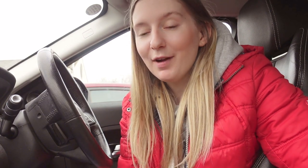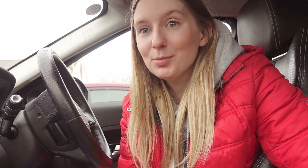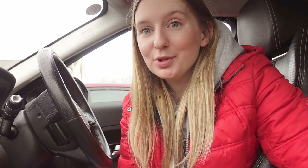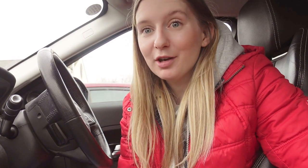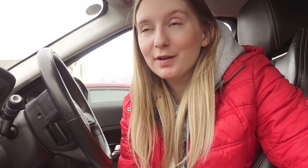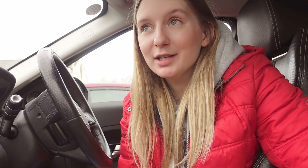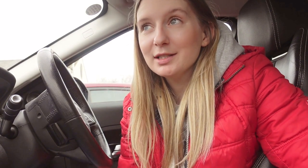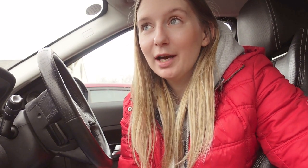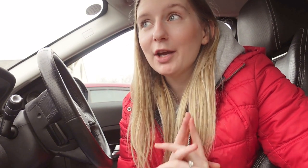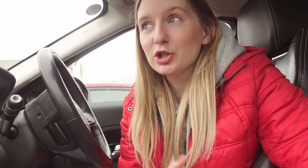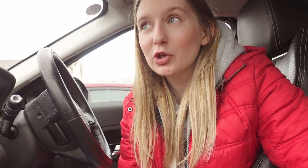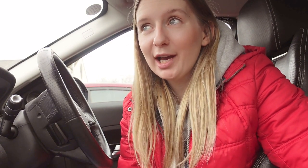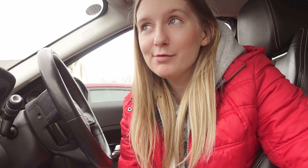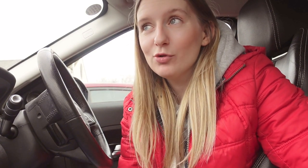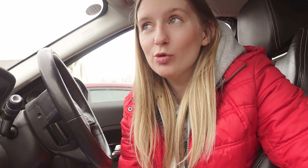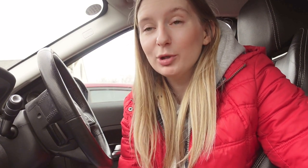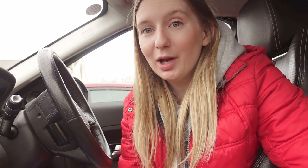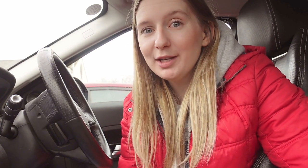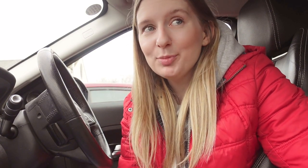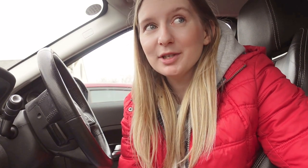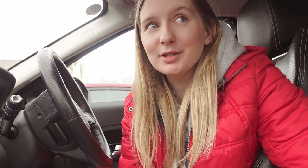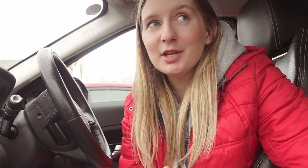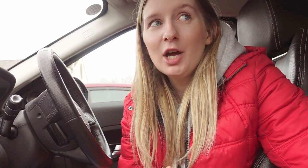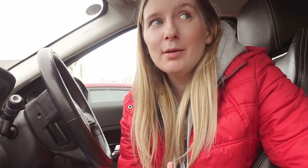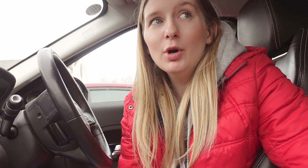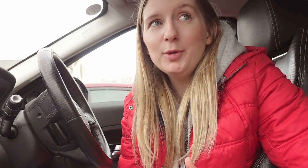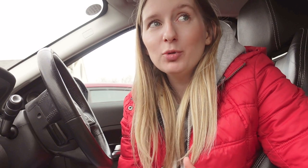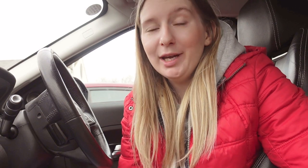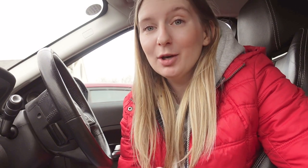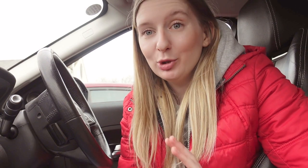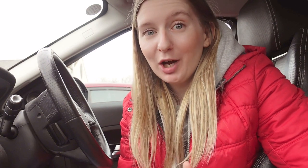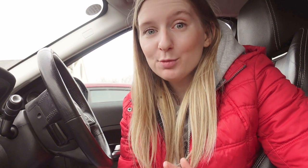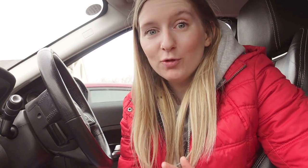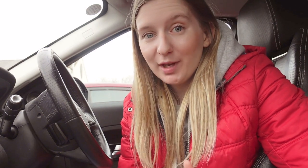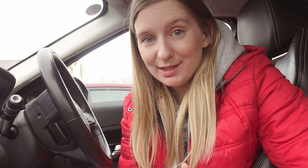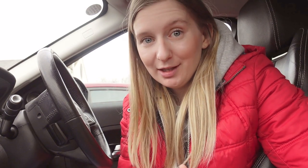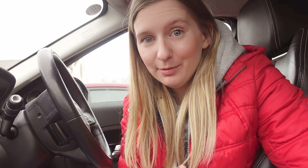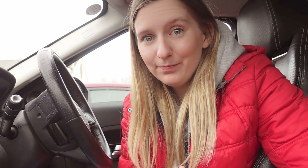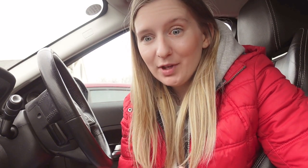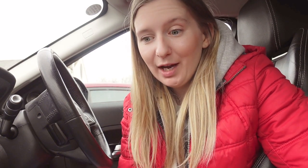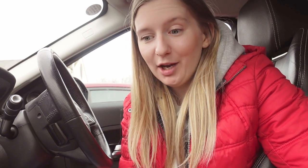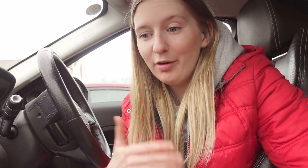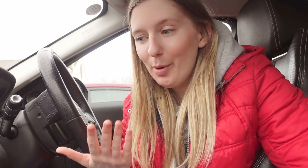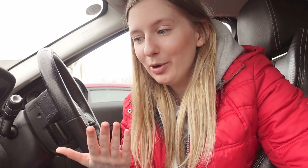absolutely terrified and like just looking out for blue lights because most people hear blue lights before they see them and I remember